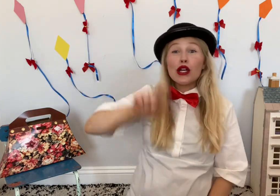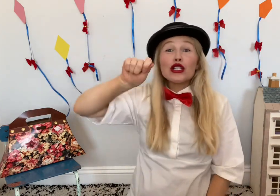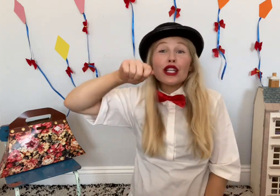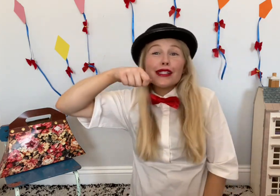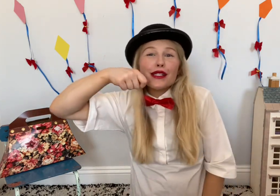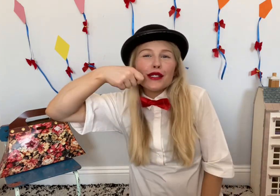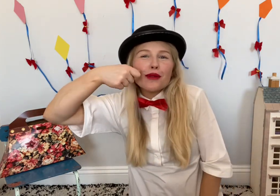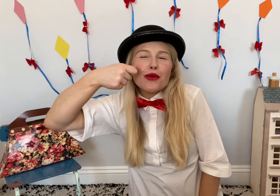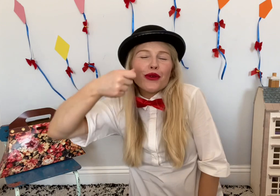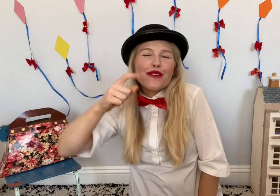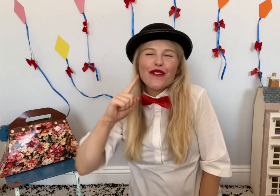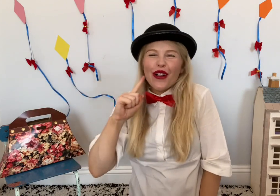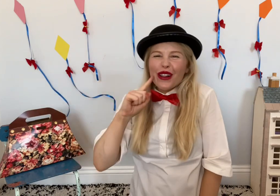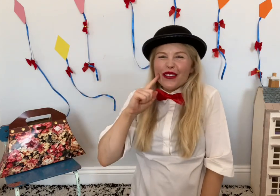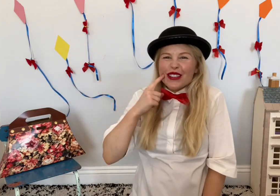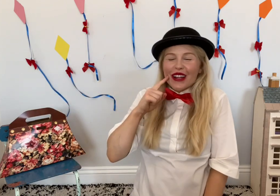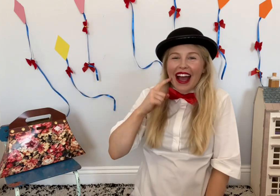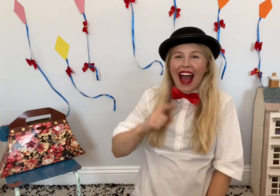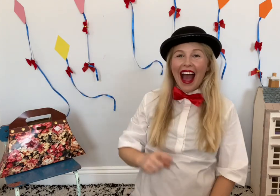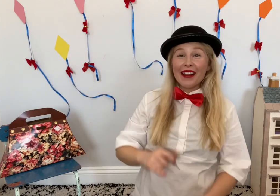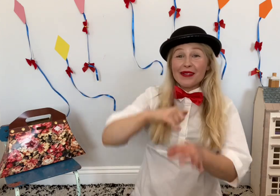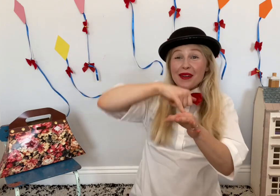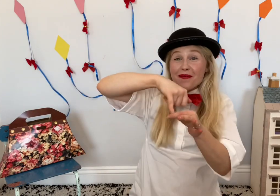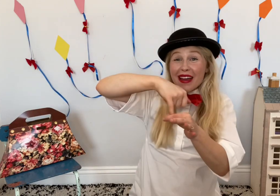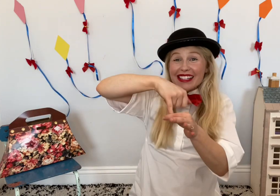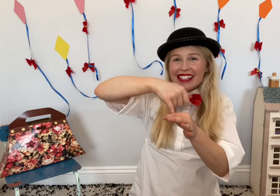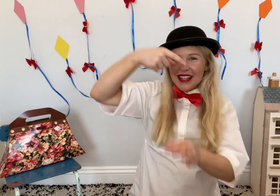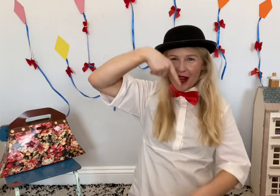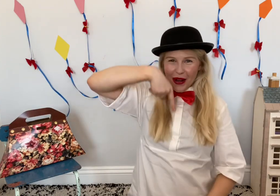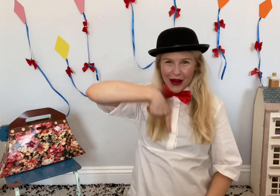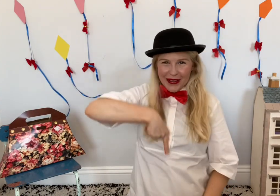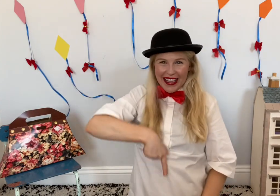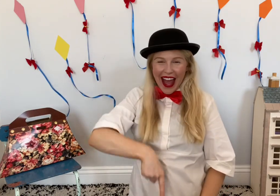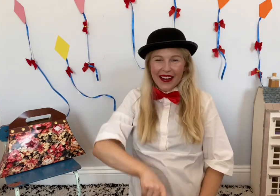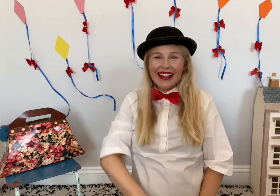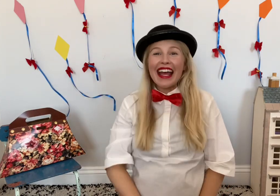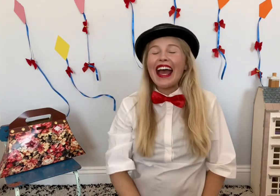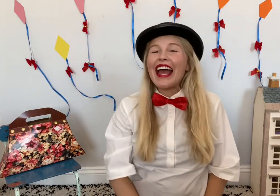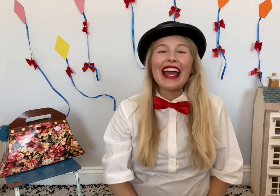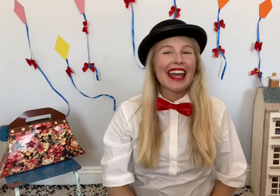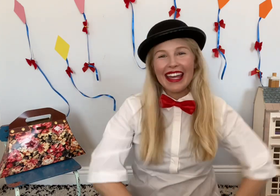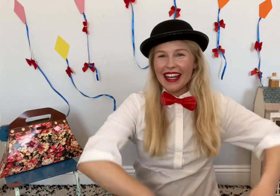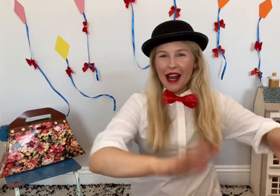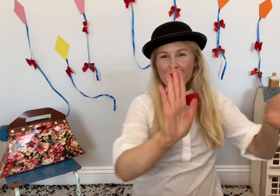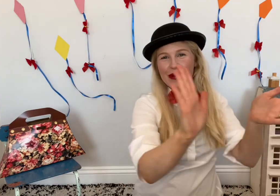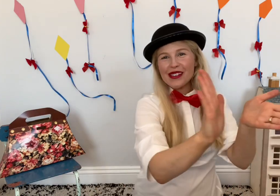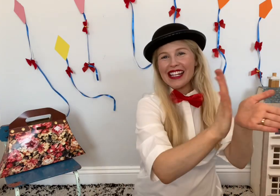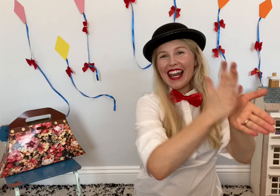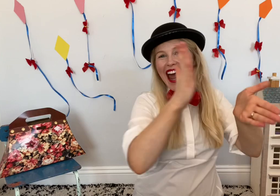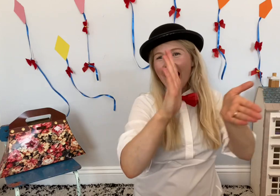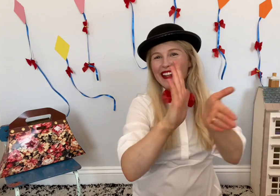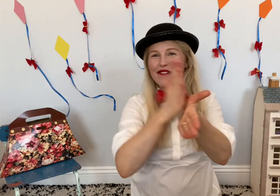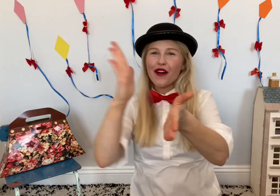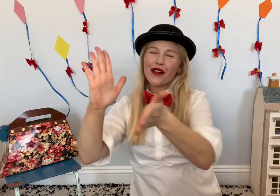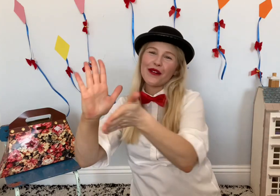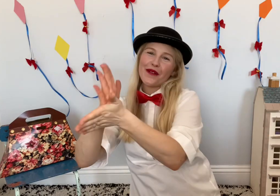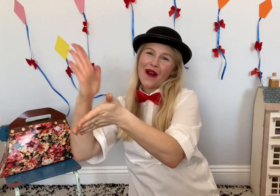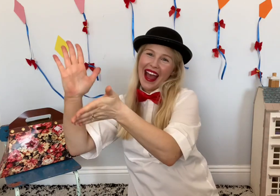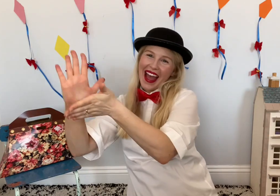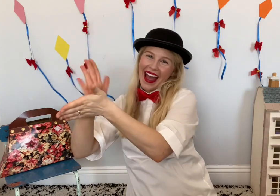Just a spoonful of sugar helps the medicine go down. In a most delightful way.